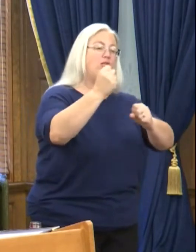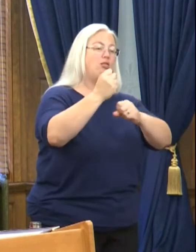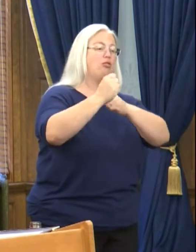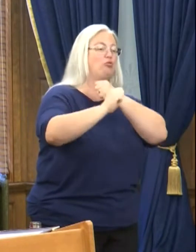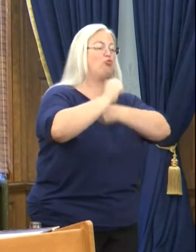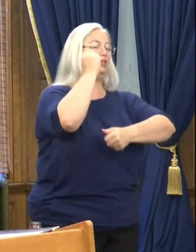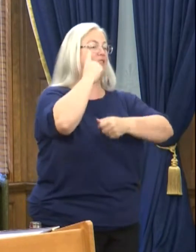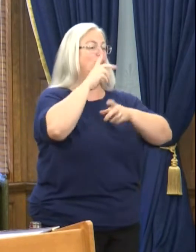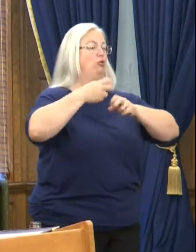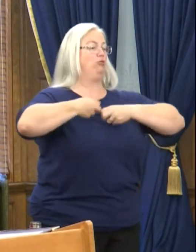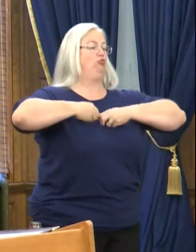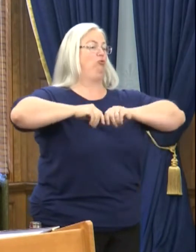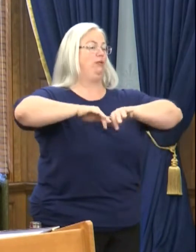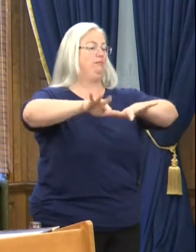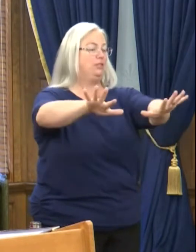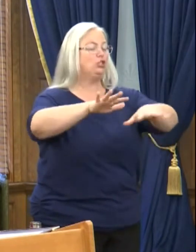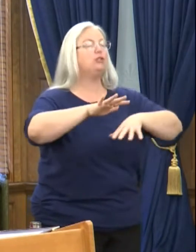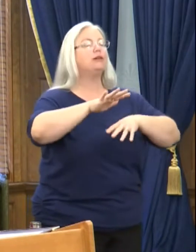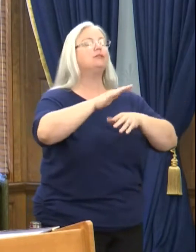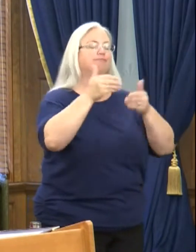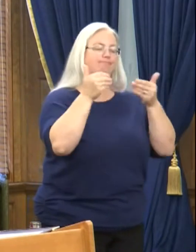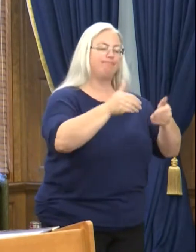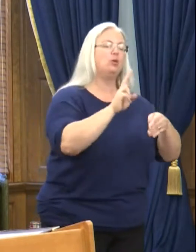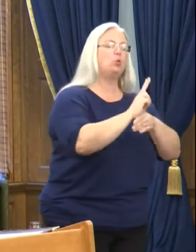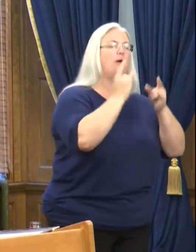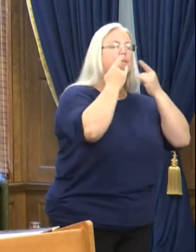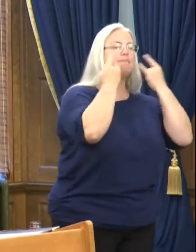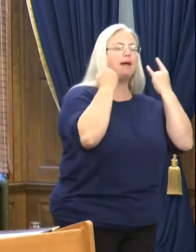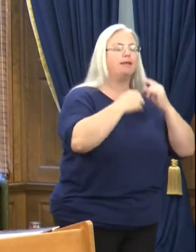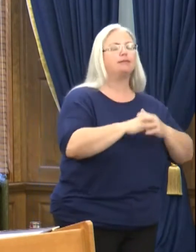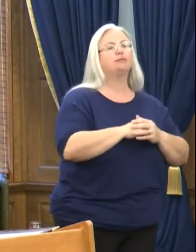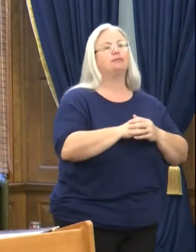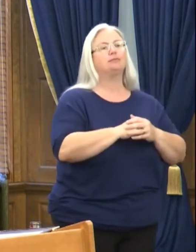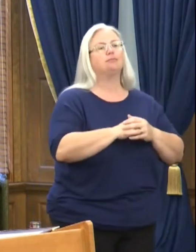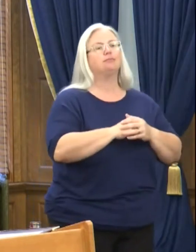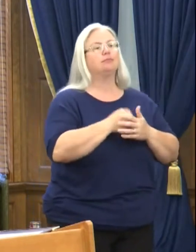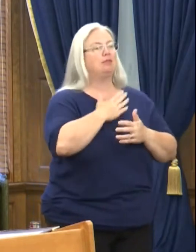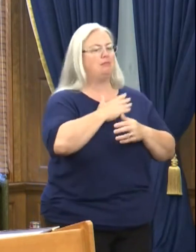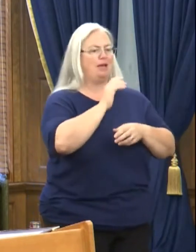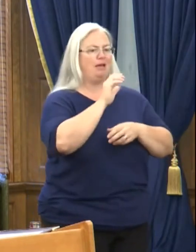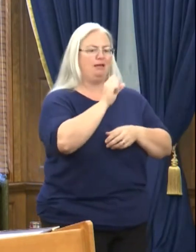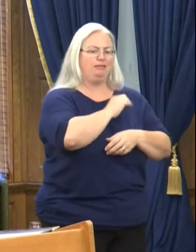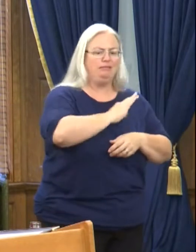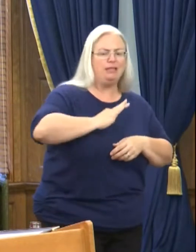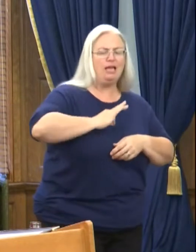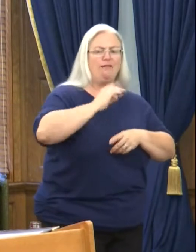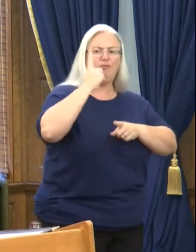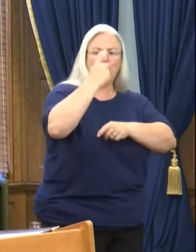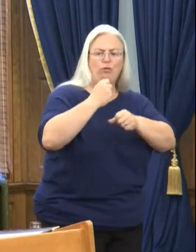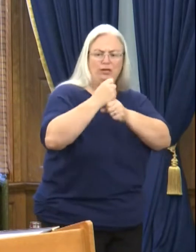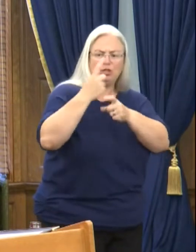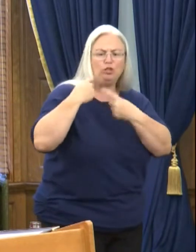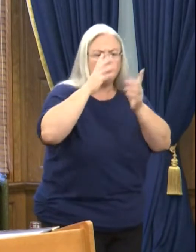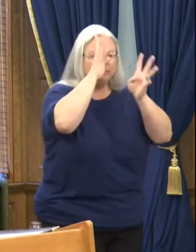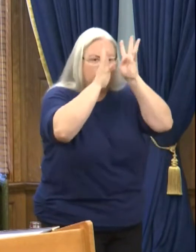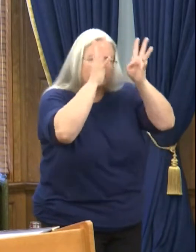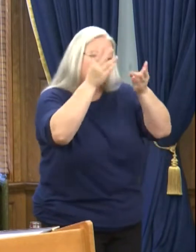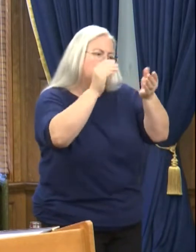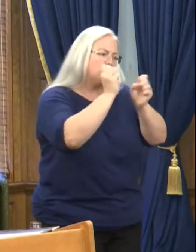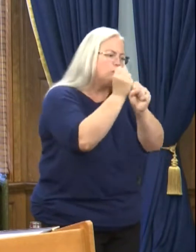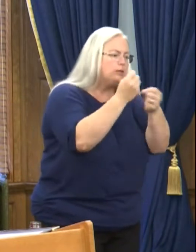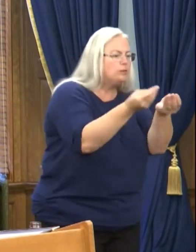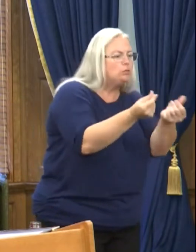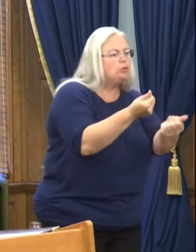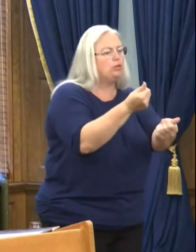you should wear a mask. Just as my administration has worked over the last year to create solutions that empower